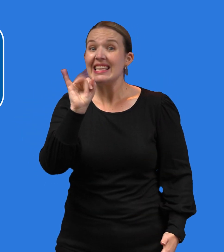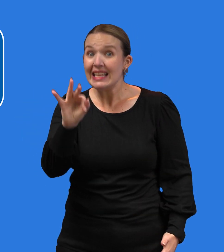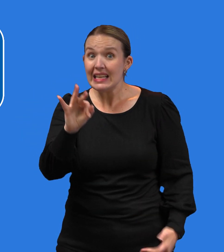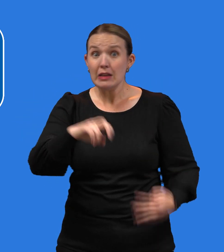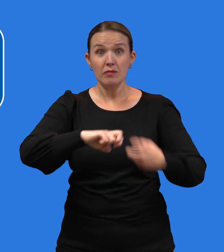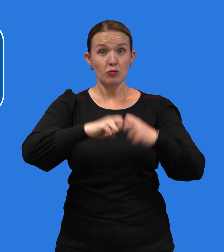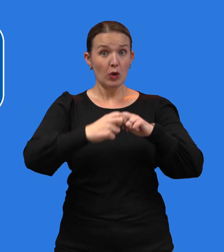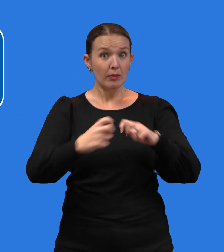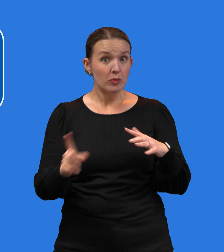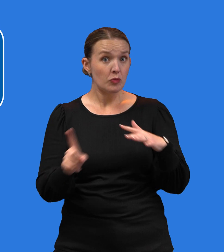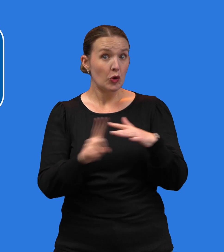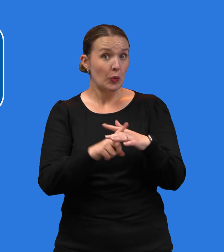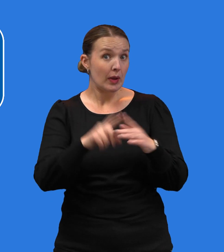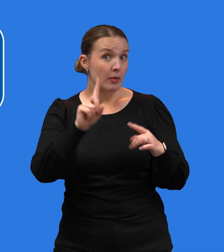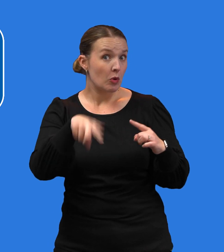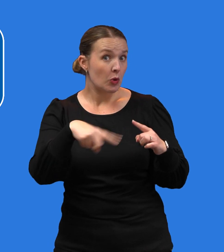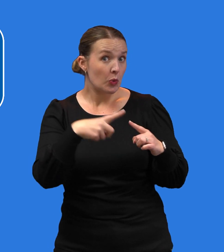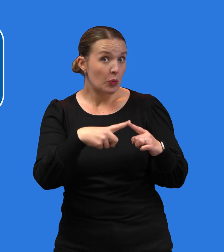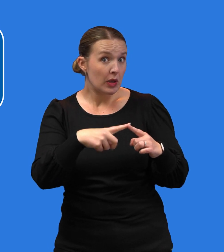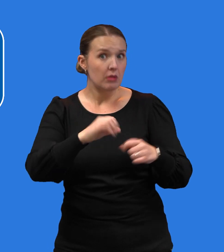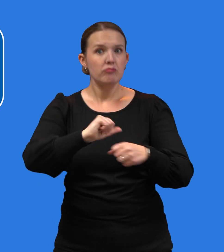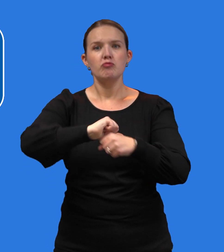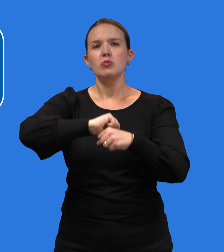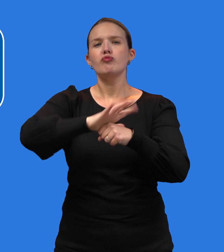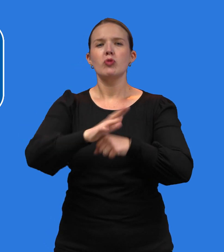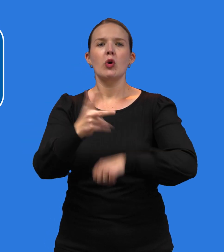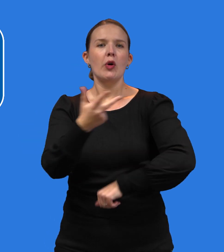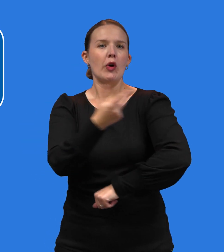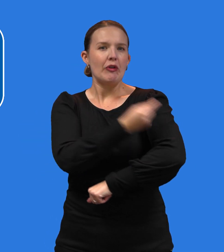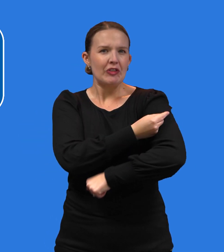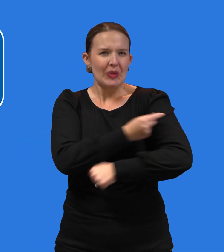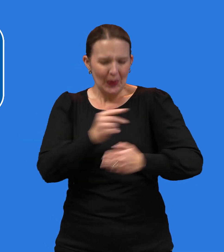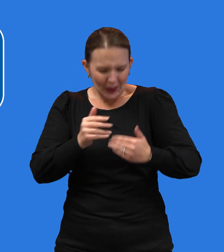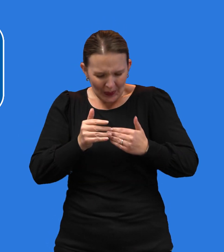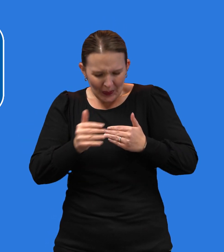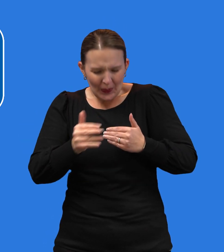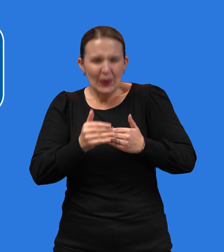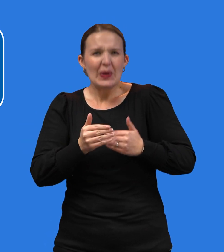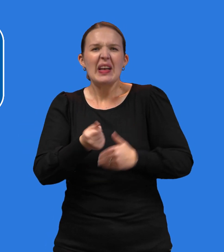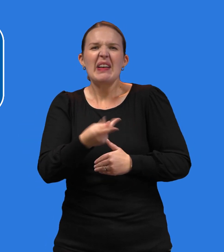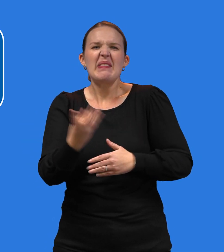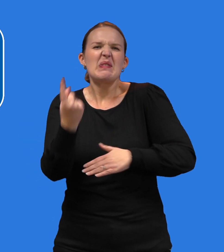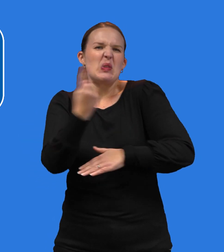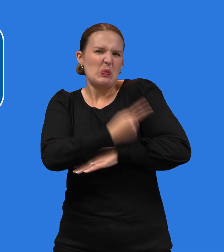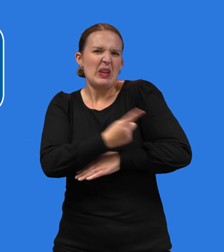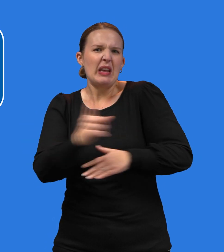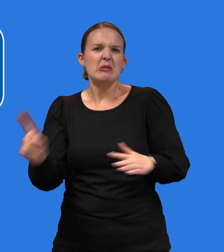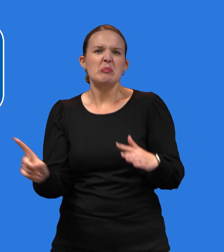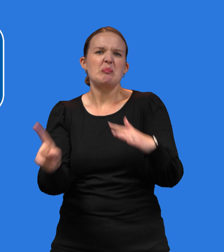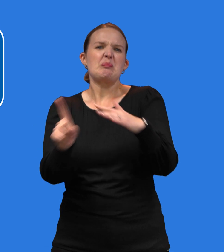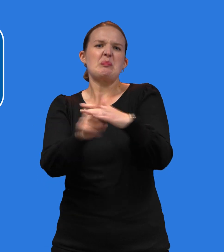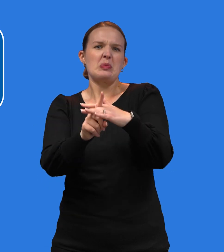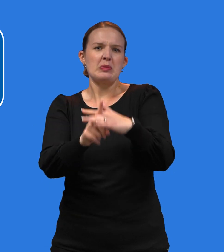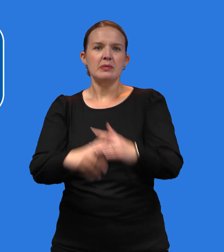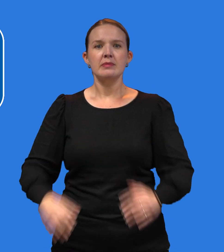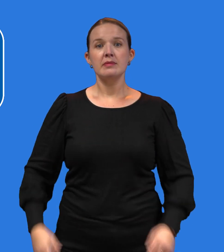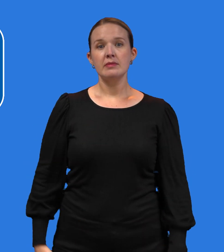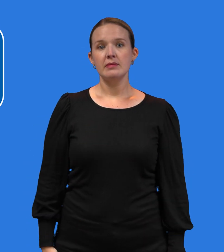vaccination, are rare and are most frequently reported within a few days after vaccination.